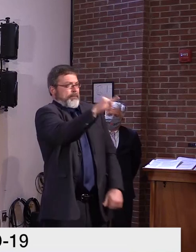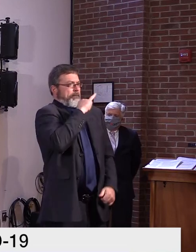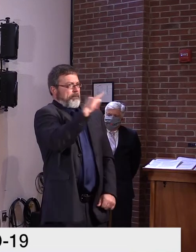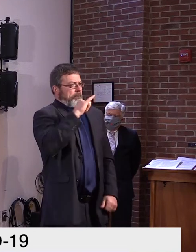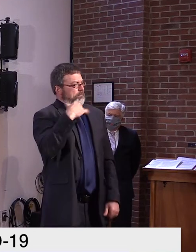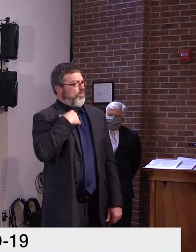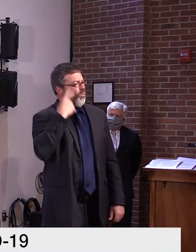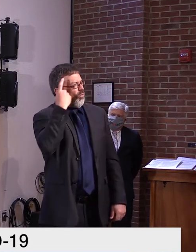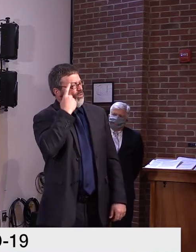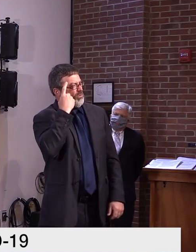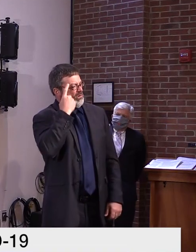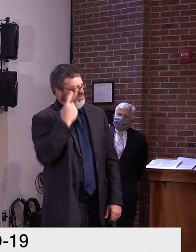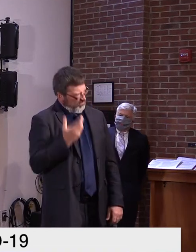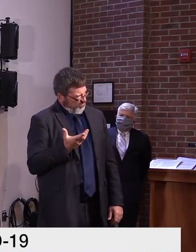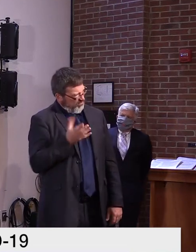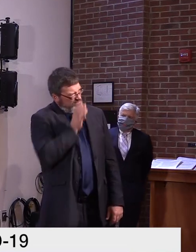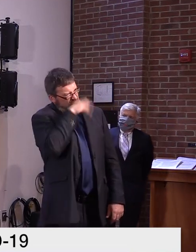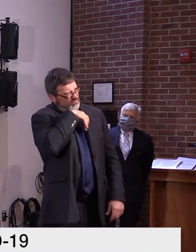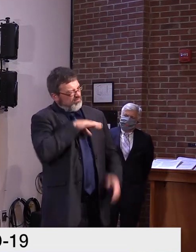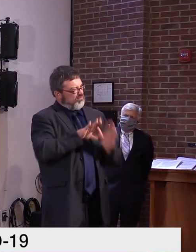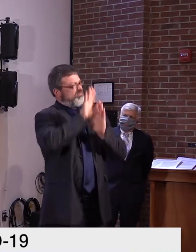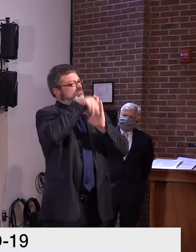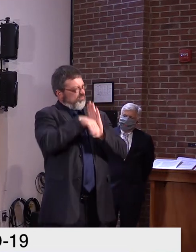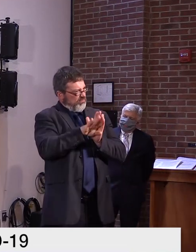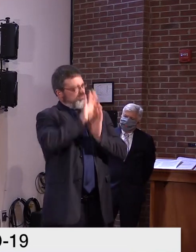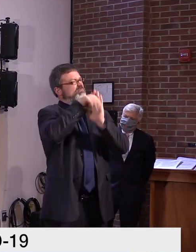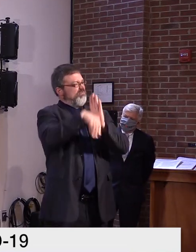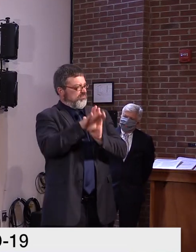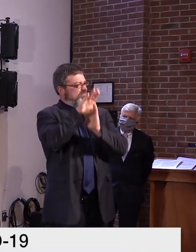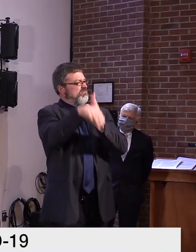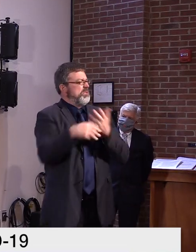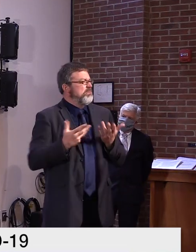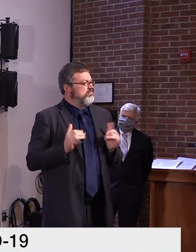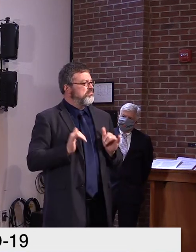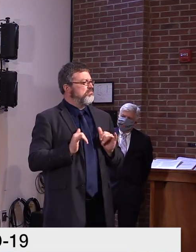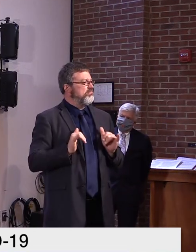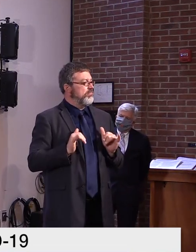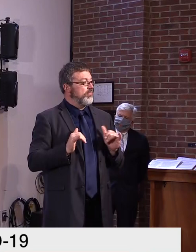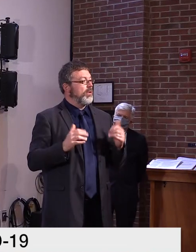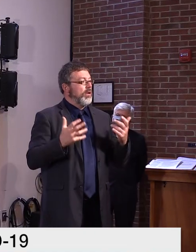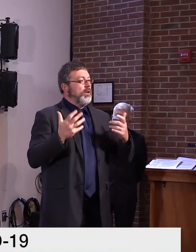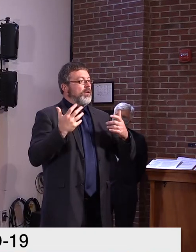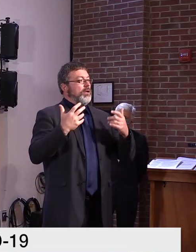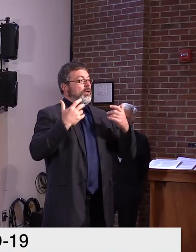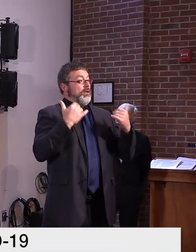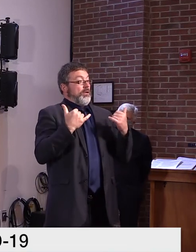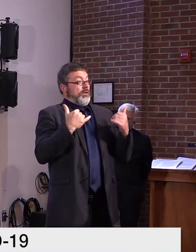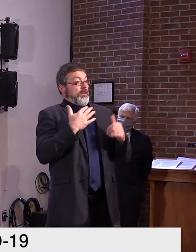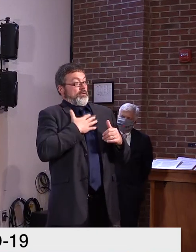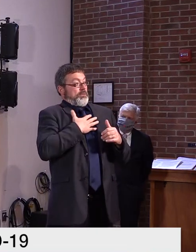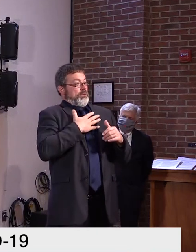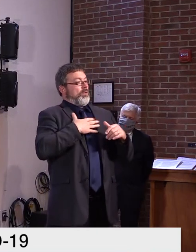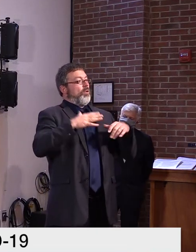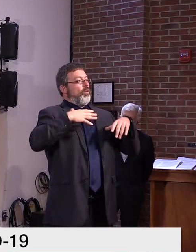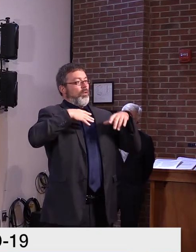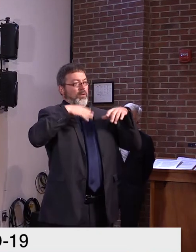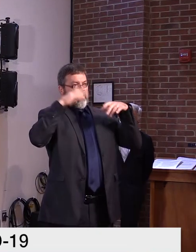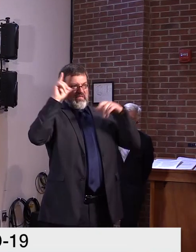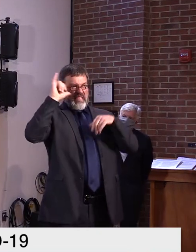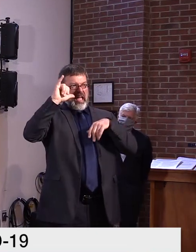making sure that when we talk about it later today everybody's covered all the bases and there's no common theme.